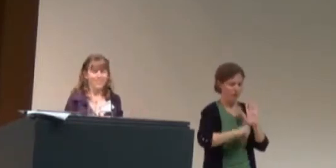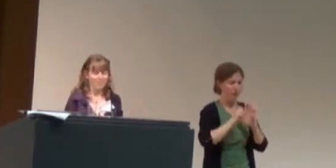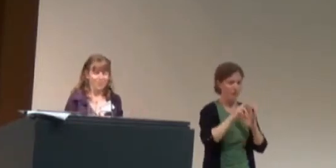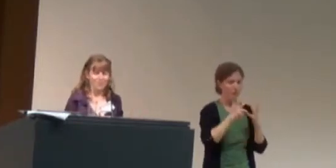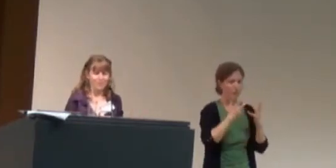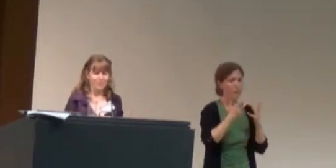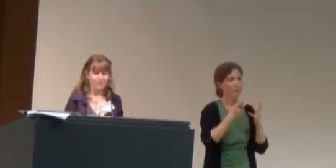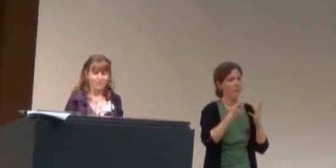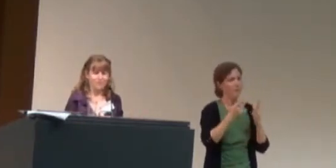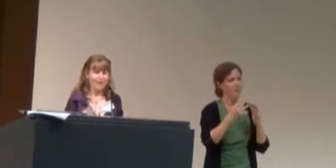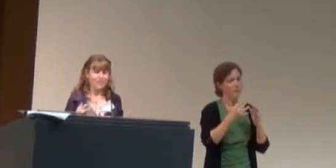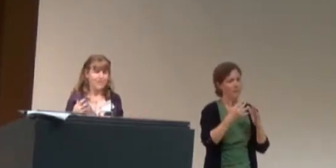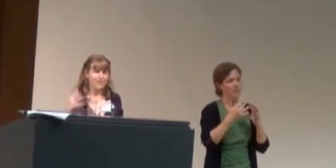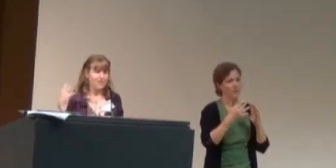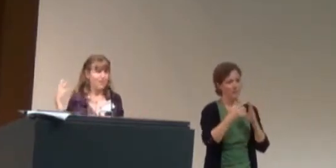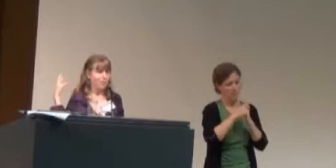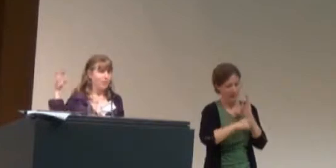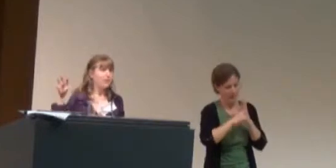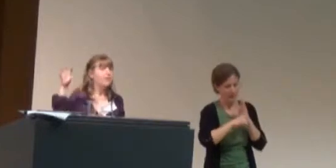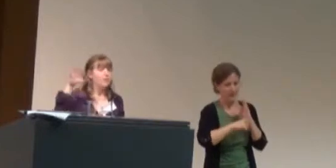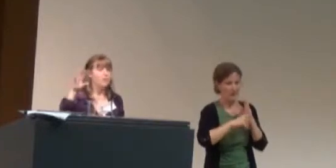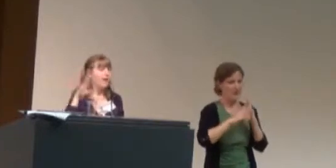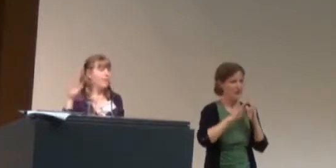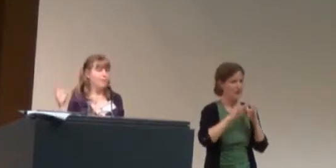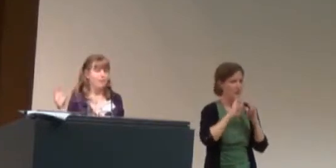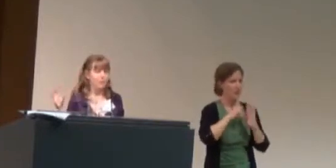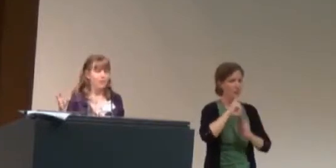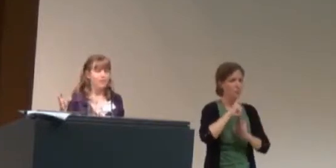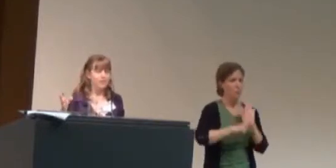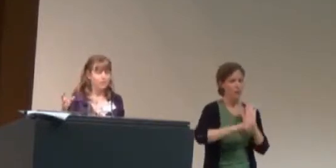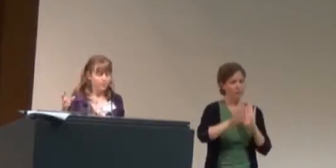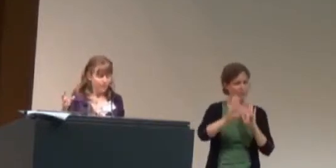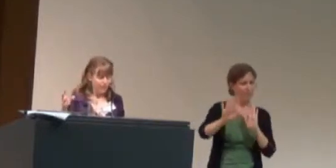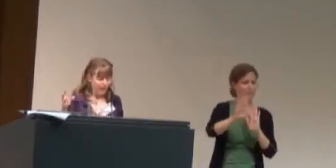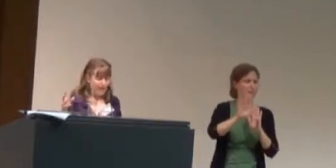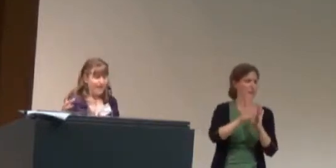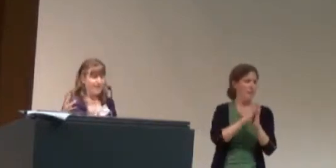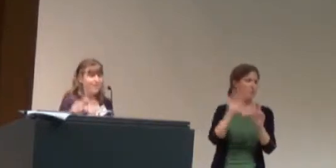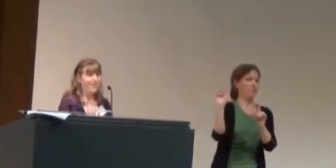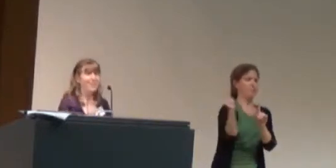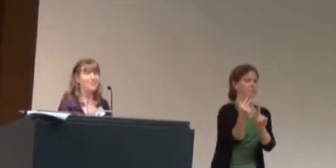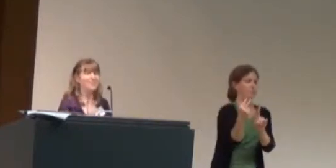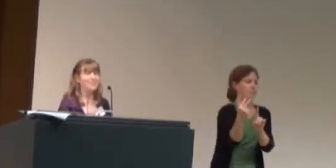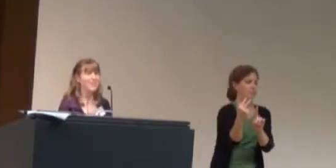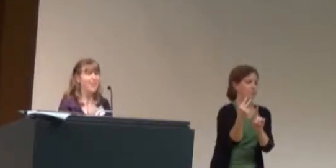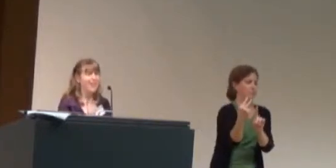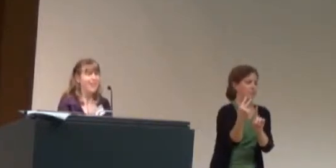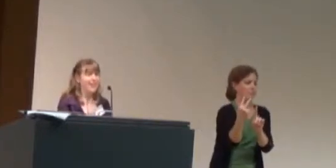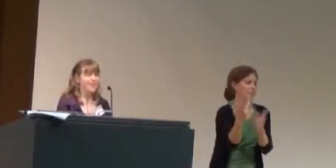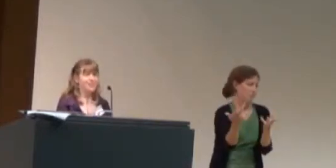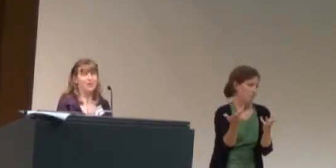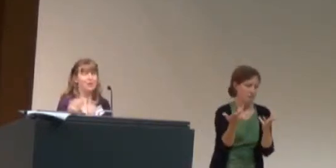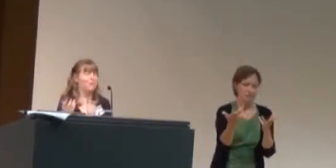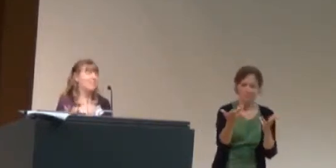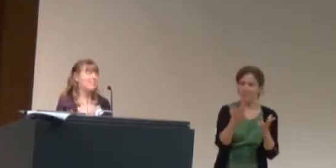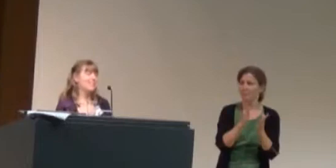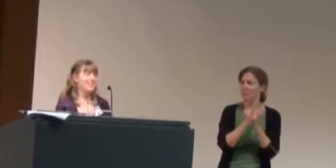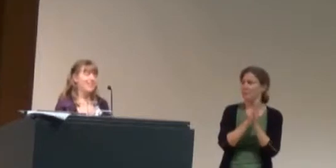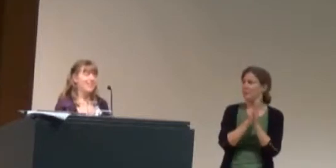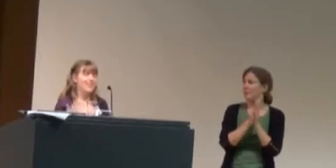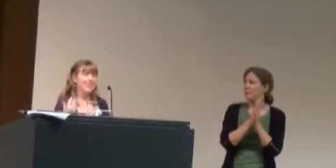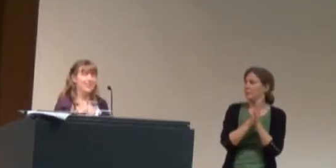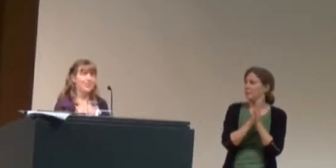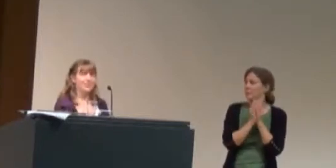uh, from, uh, this magazine that's gonna write you however they want to. And, um, for a